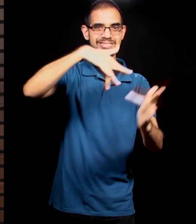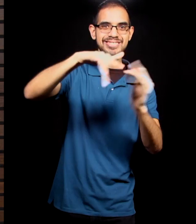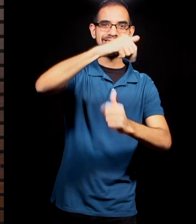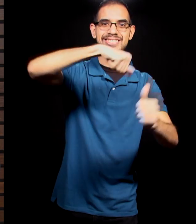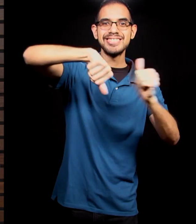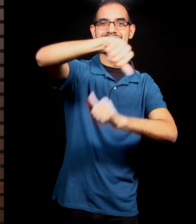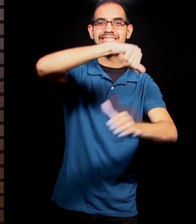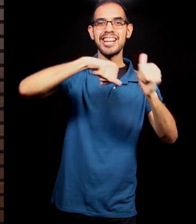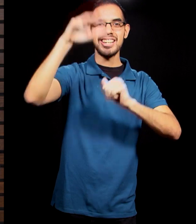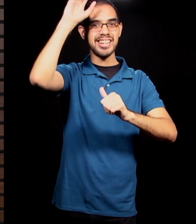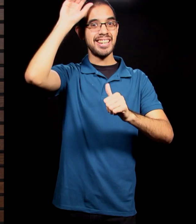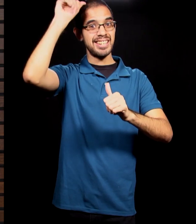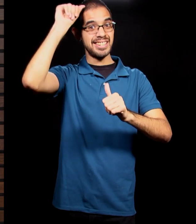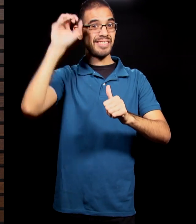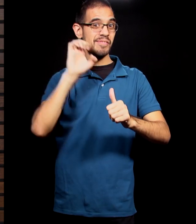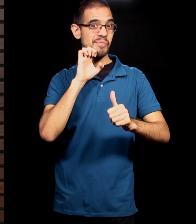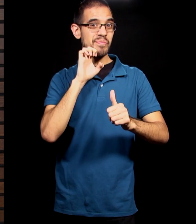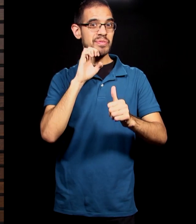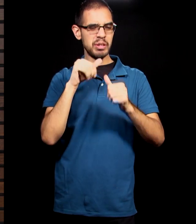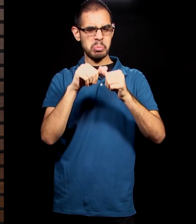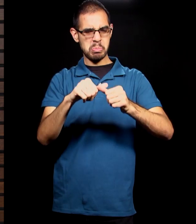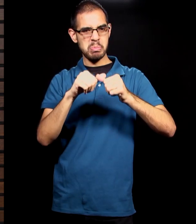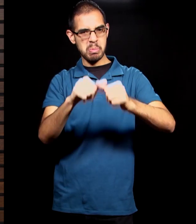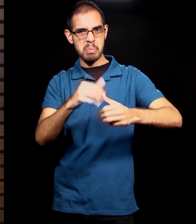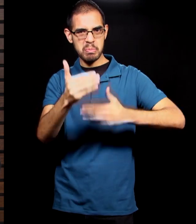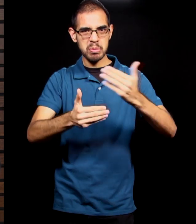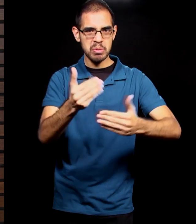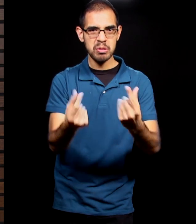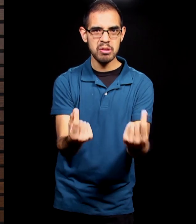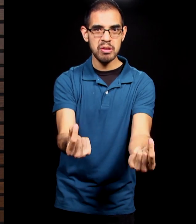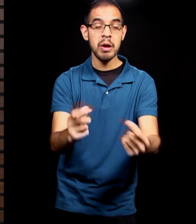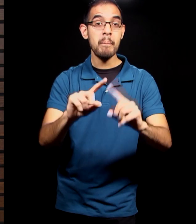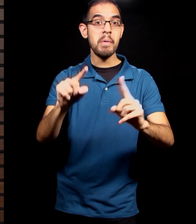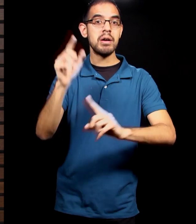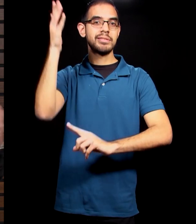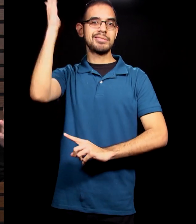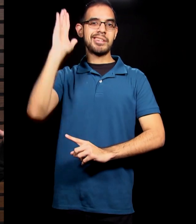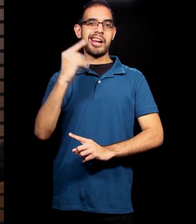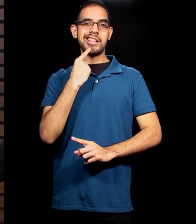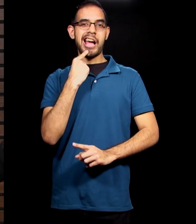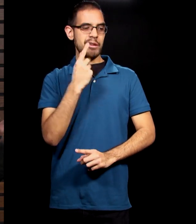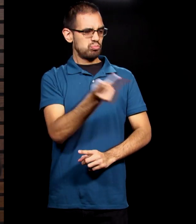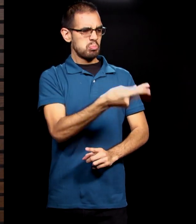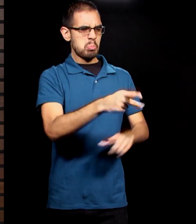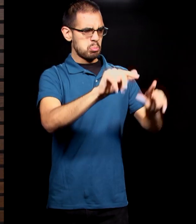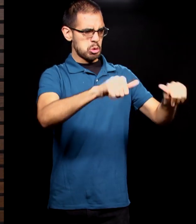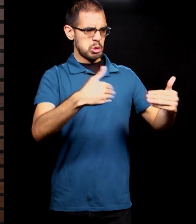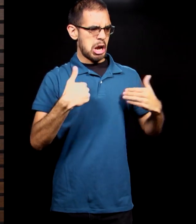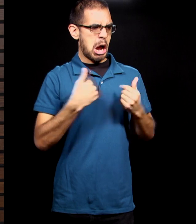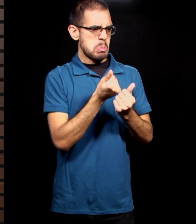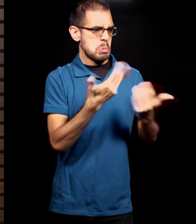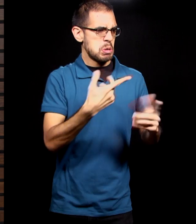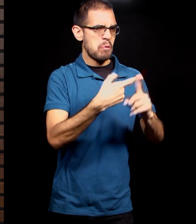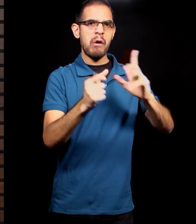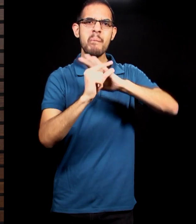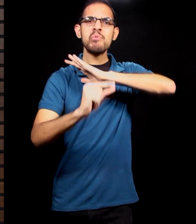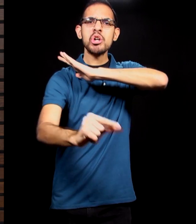together, ruling and subduing. But God said of them that you could have anything in the garden, but there was this one tree that we call